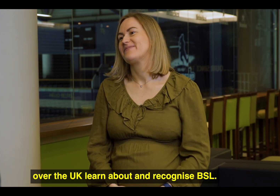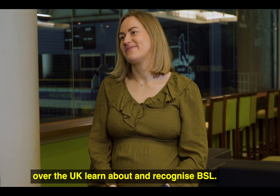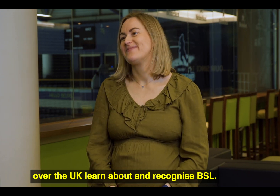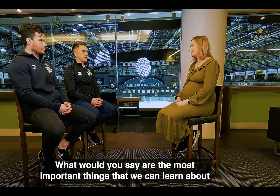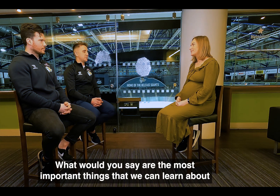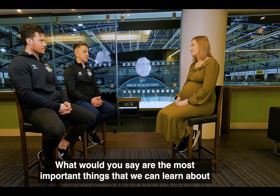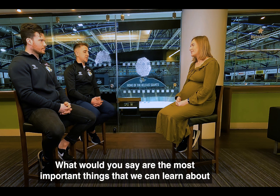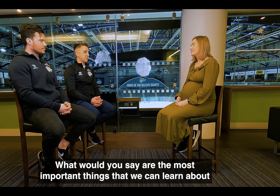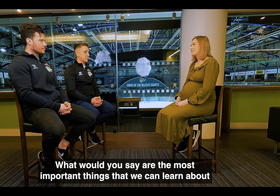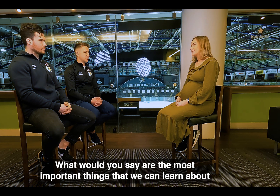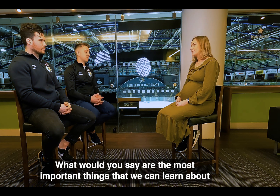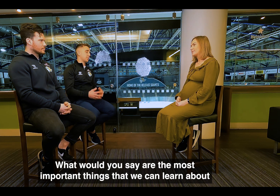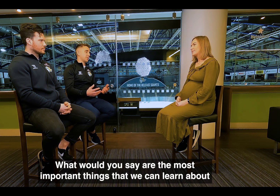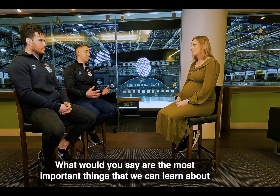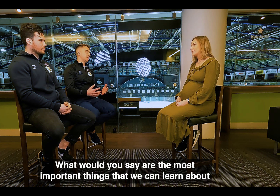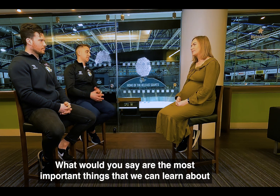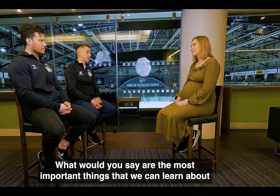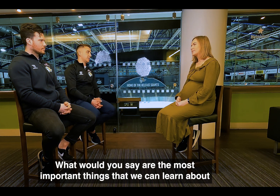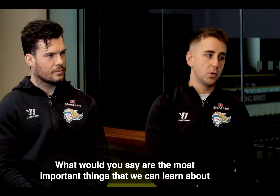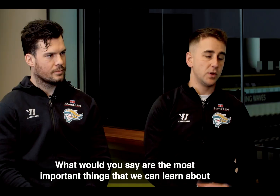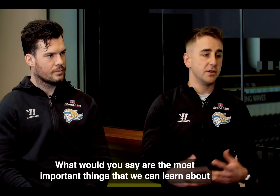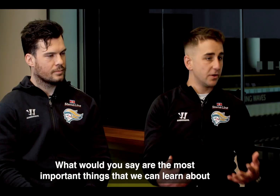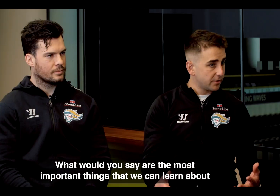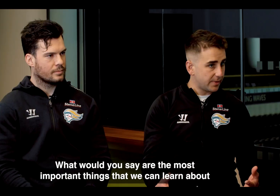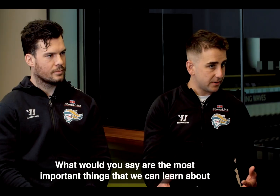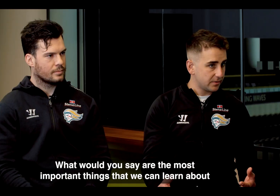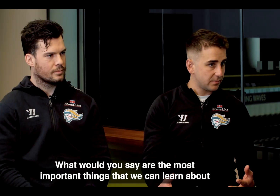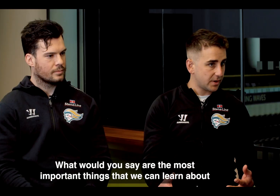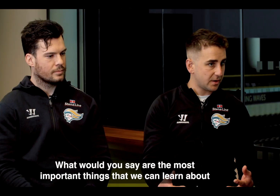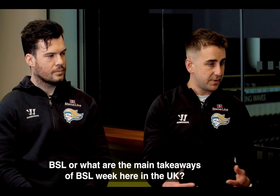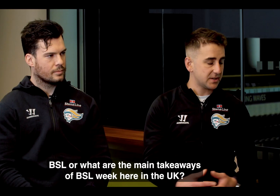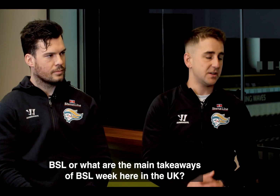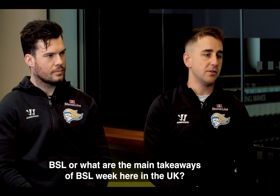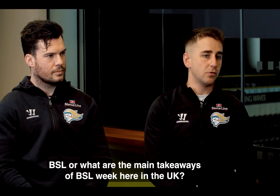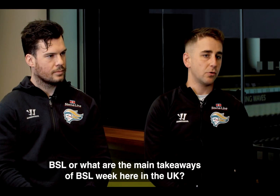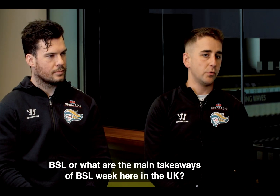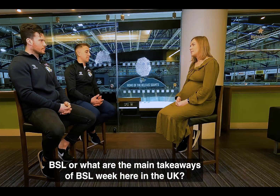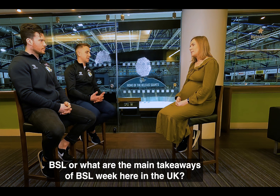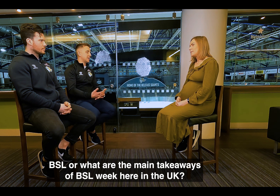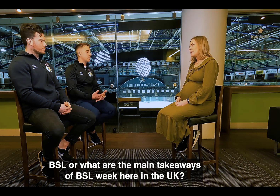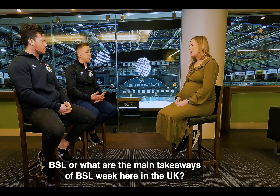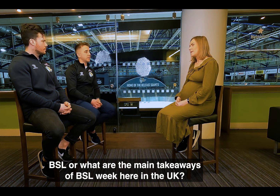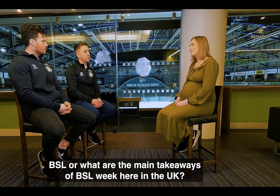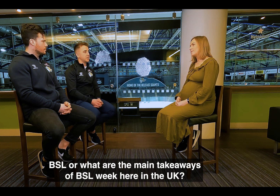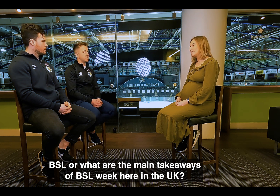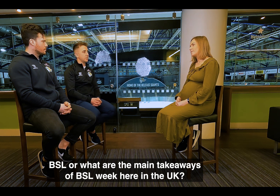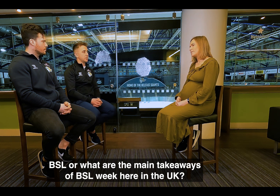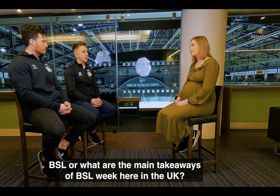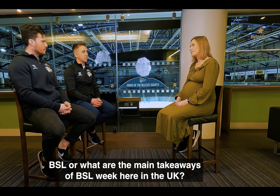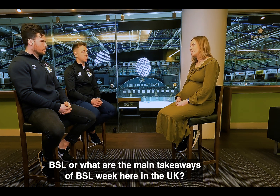What would you say are the most important things that we can learn about BSL or what the main takeaways of BSL Week here in the